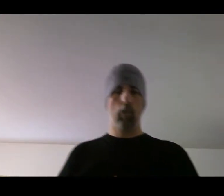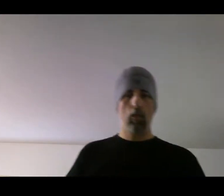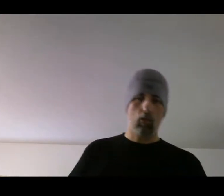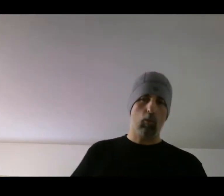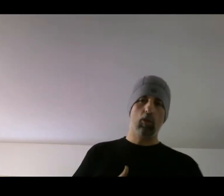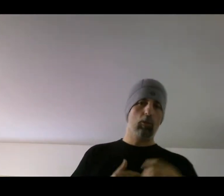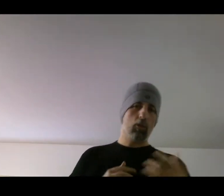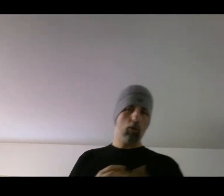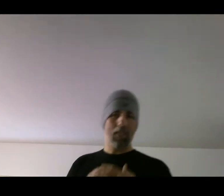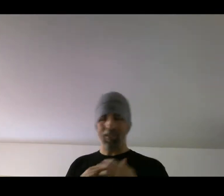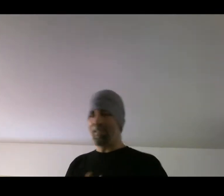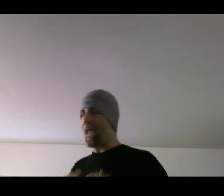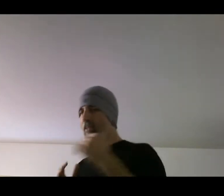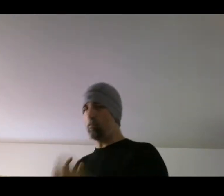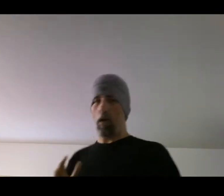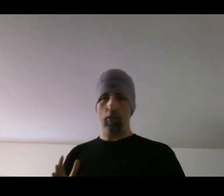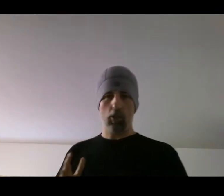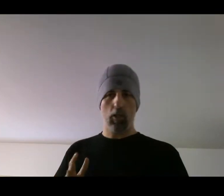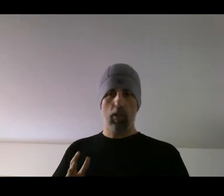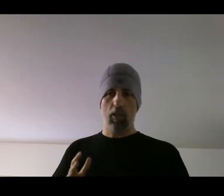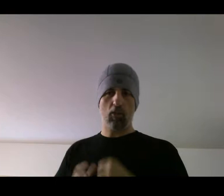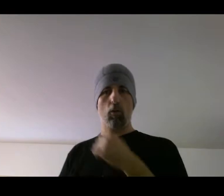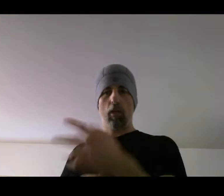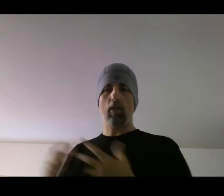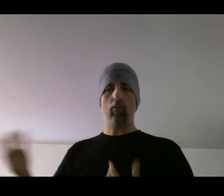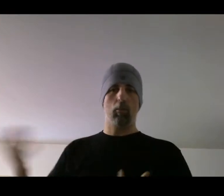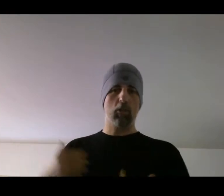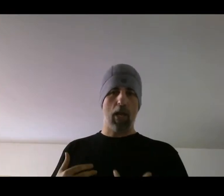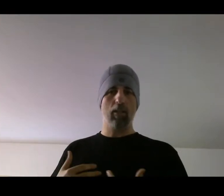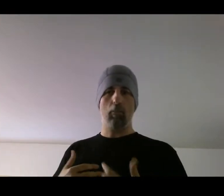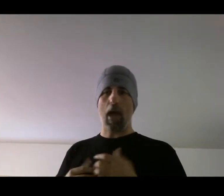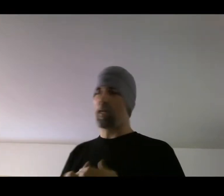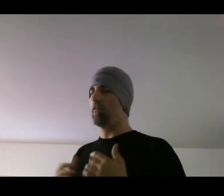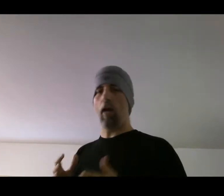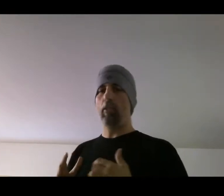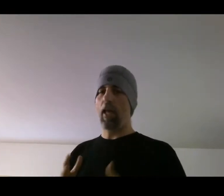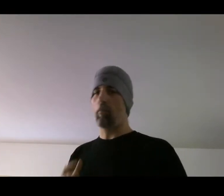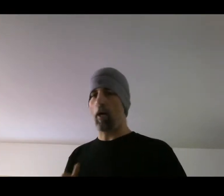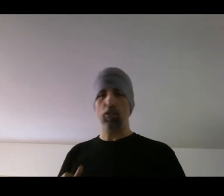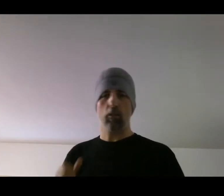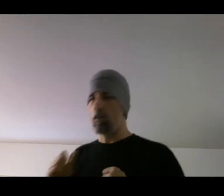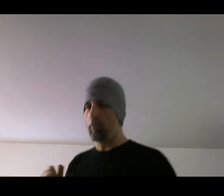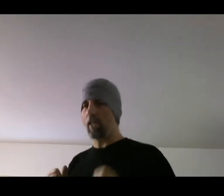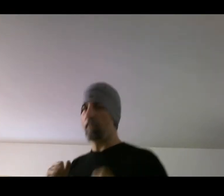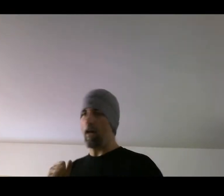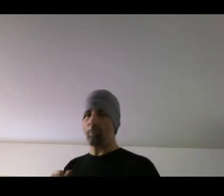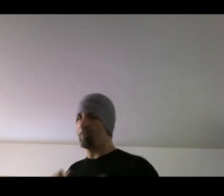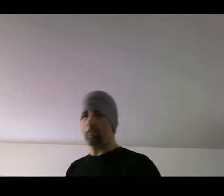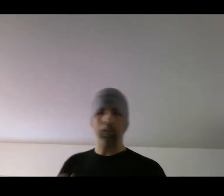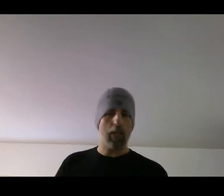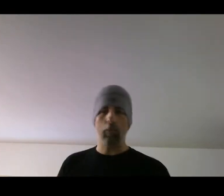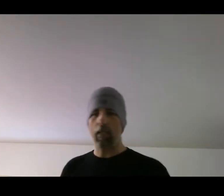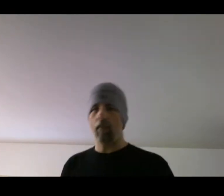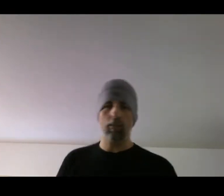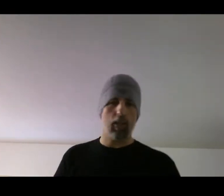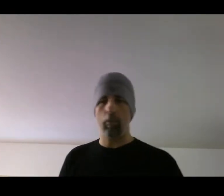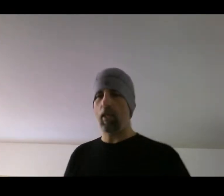So what you'll do is a landed punch is going to get you some adrenaline back. Every time you land a punch, you're to be like, yeah, let's get him again, let's get him again.